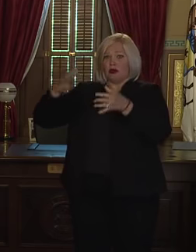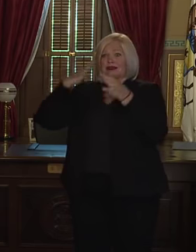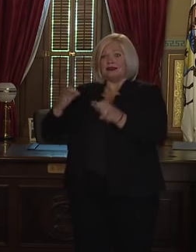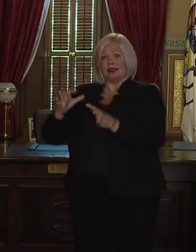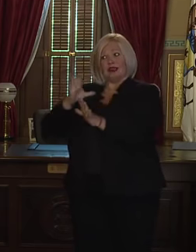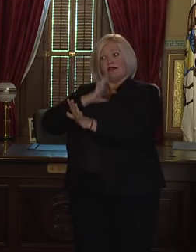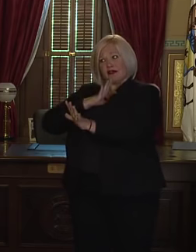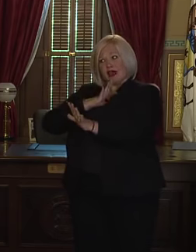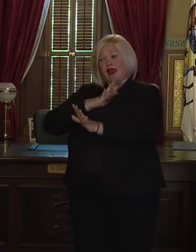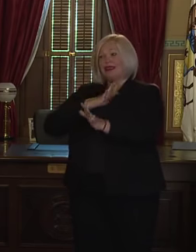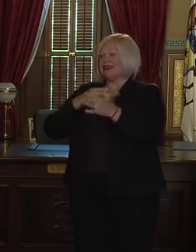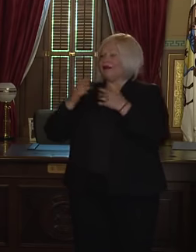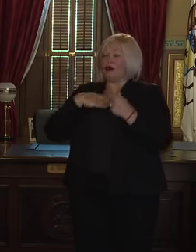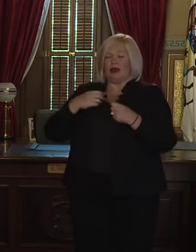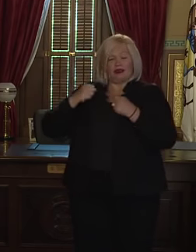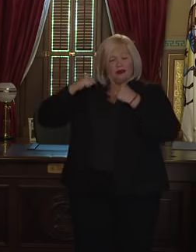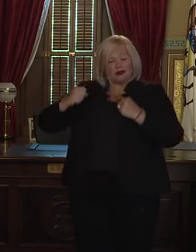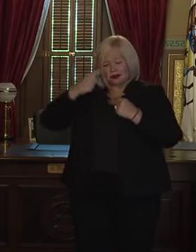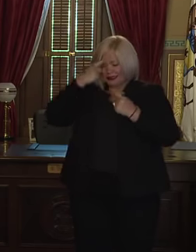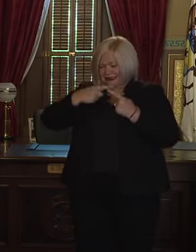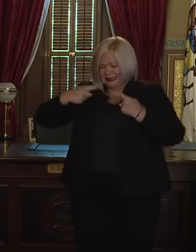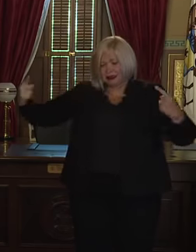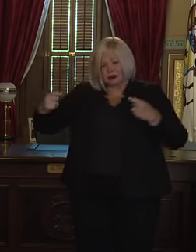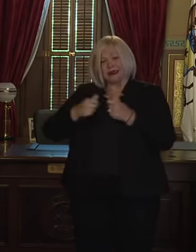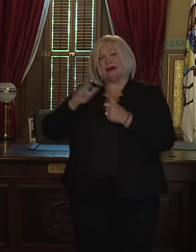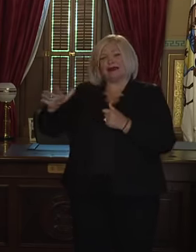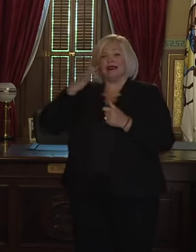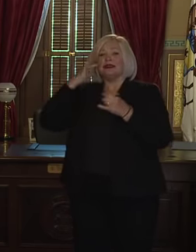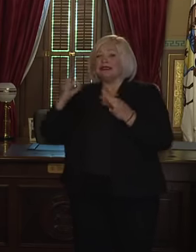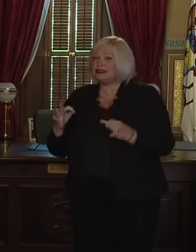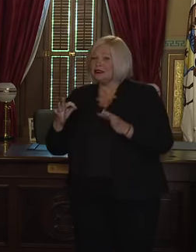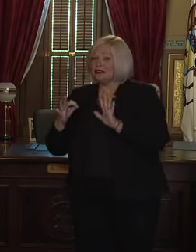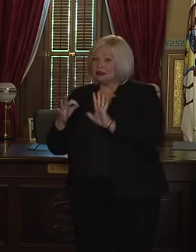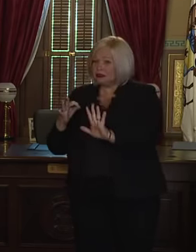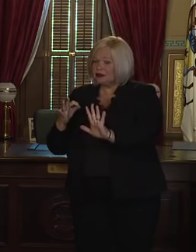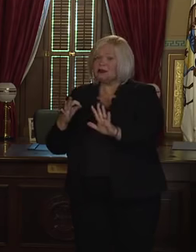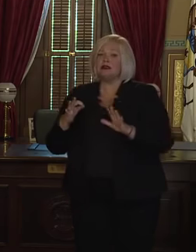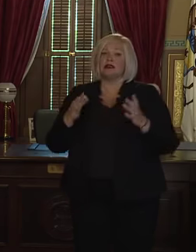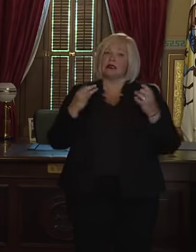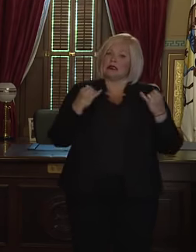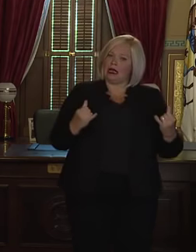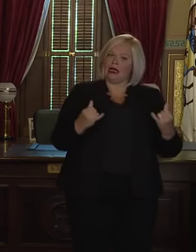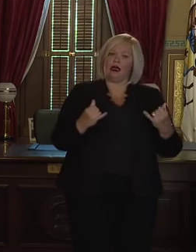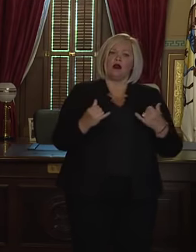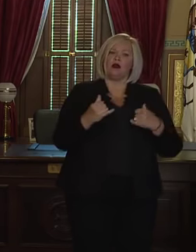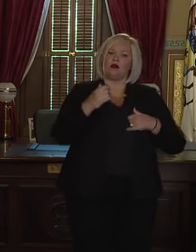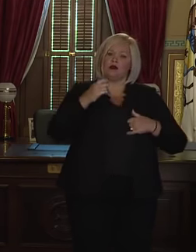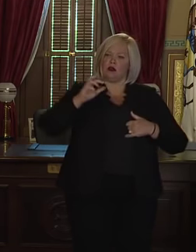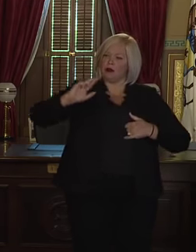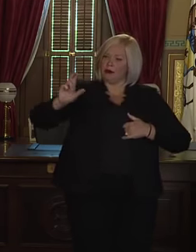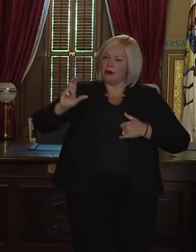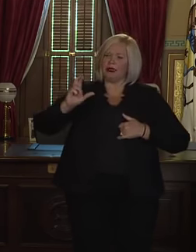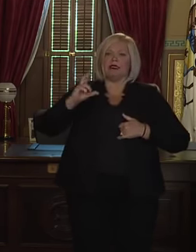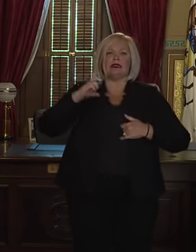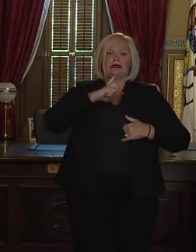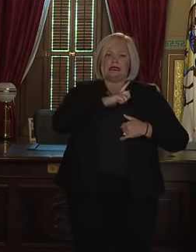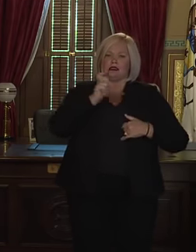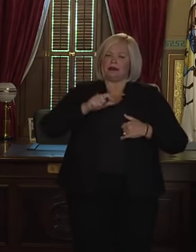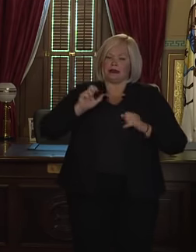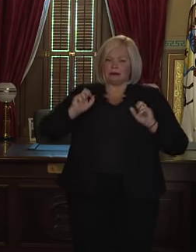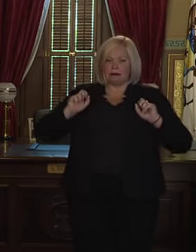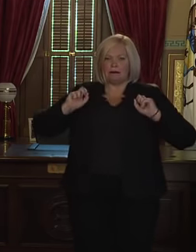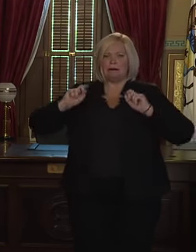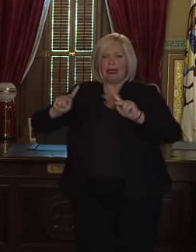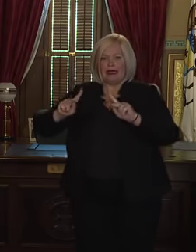while I vehemently disagree with the conclusion, now is the time for the Republicans in the legislature to come back